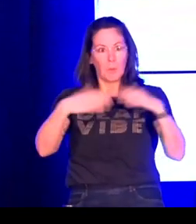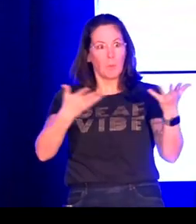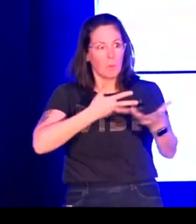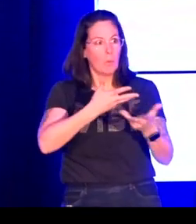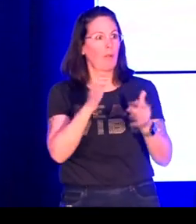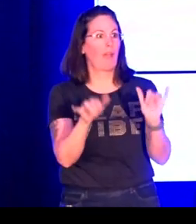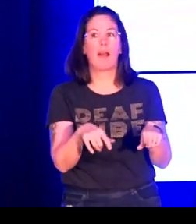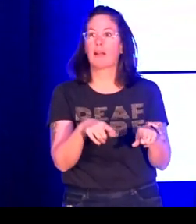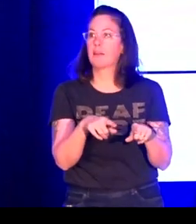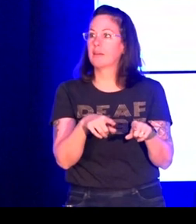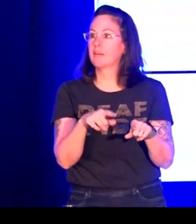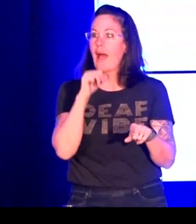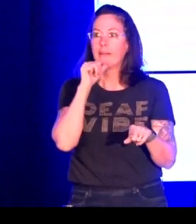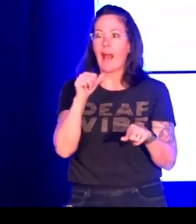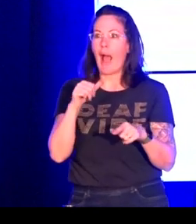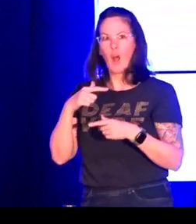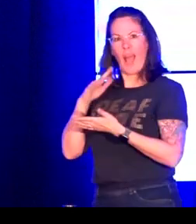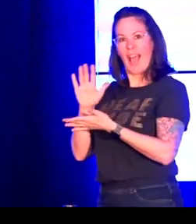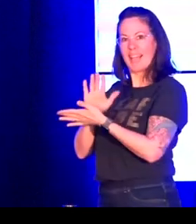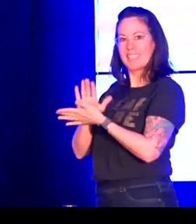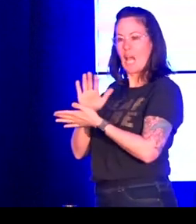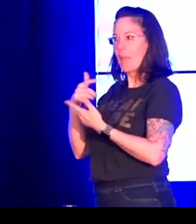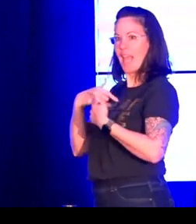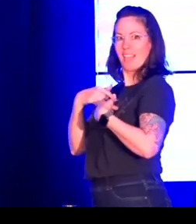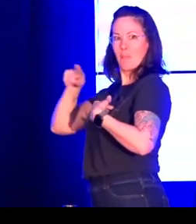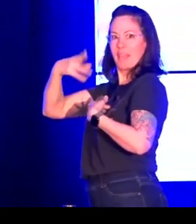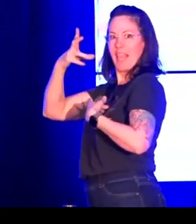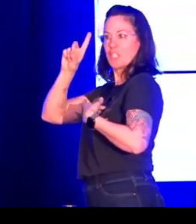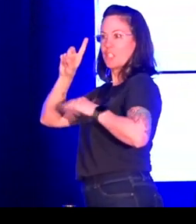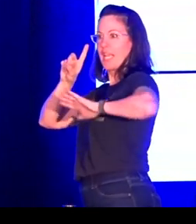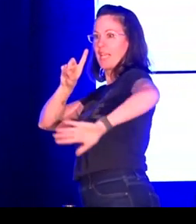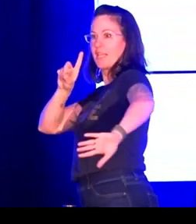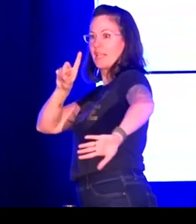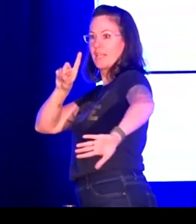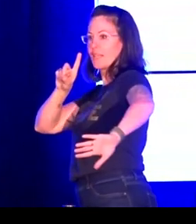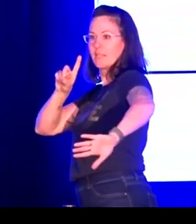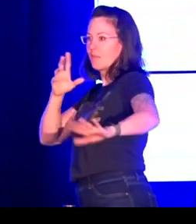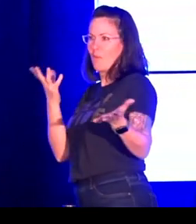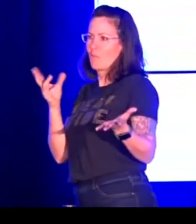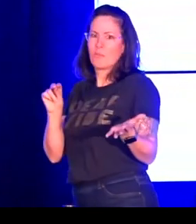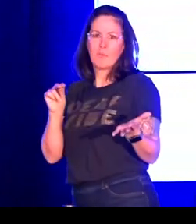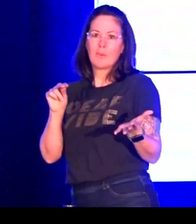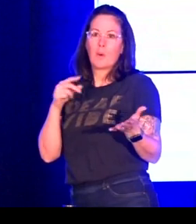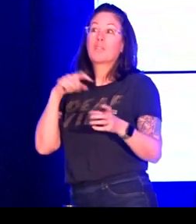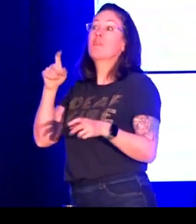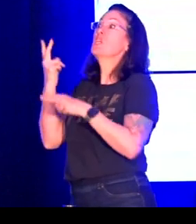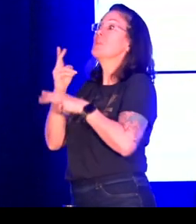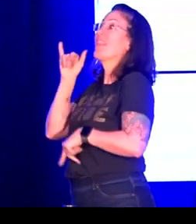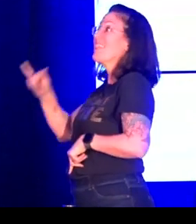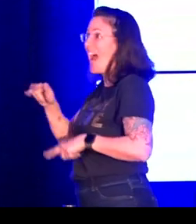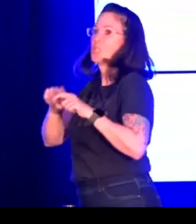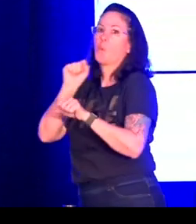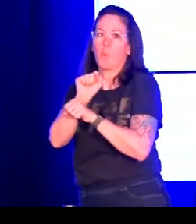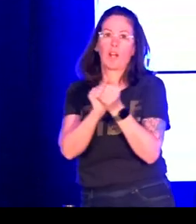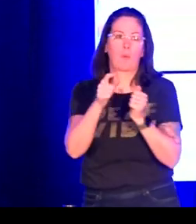and our lives. And so how do we open up all of that into these various spaces? And often as an academic,